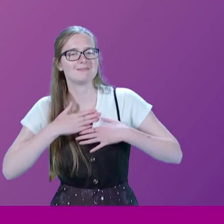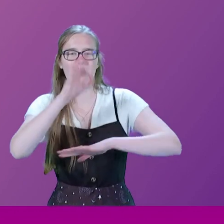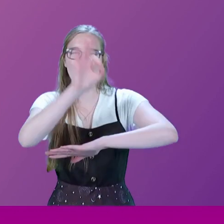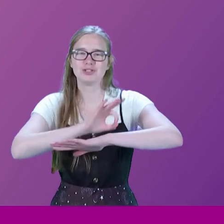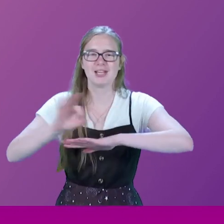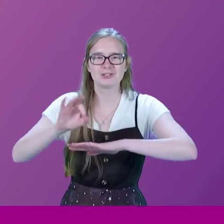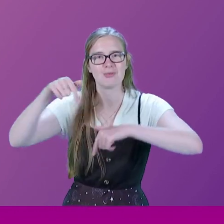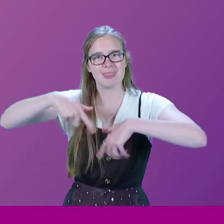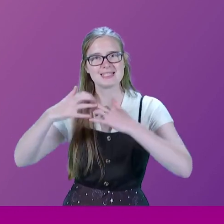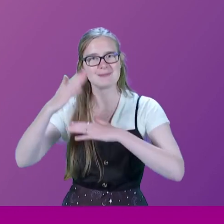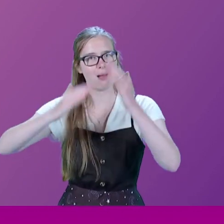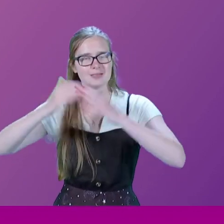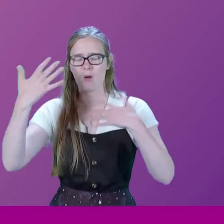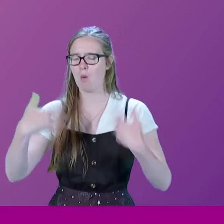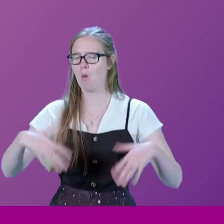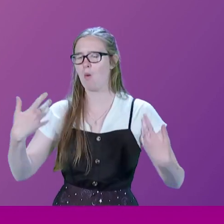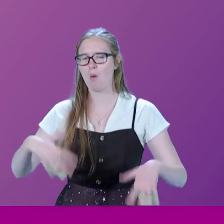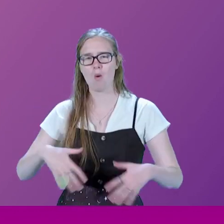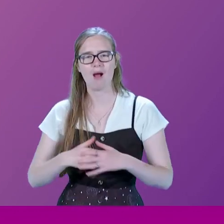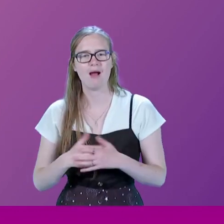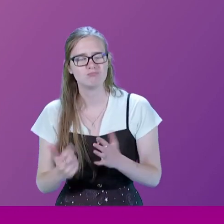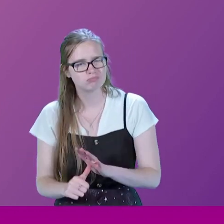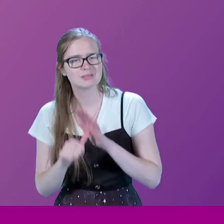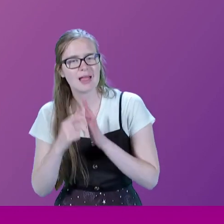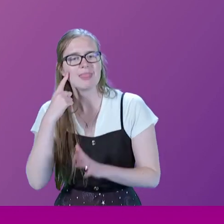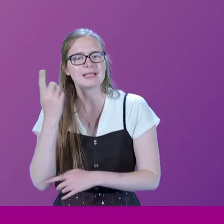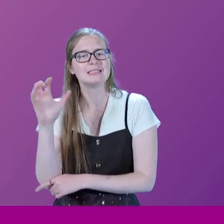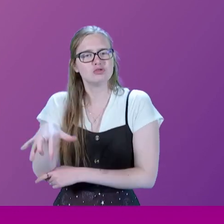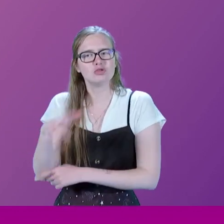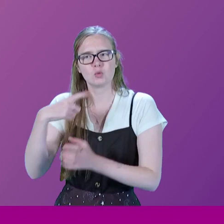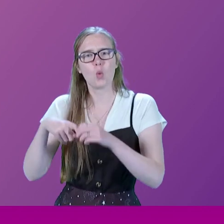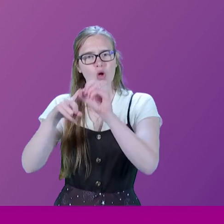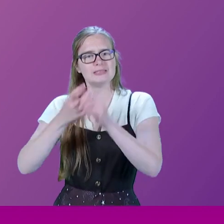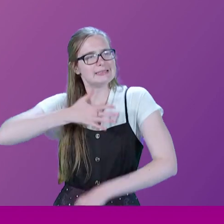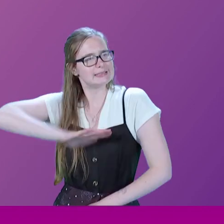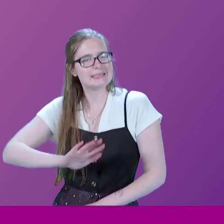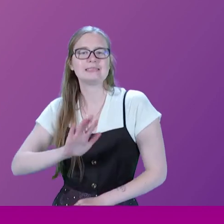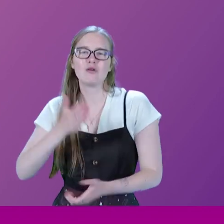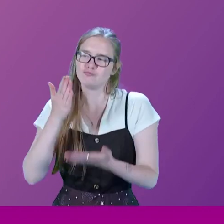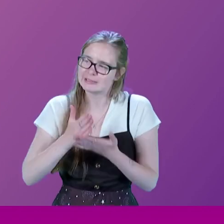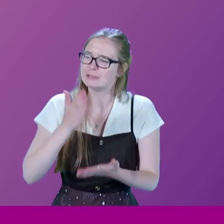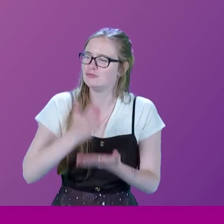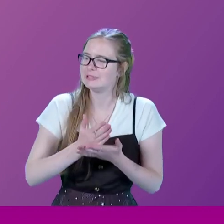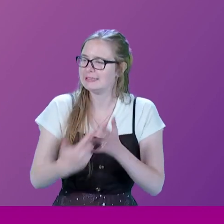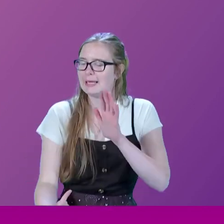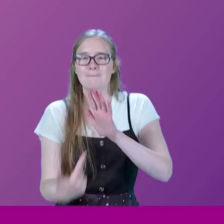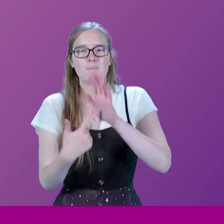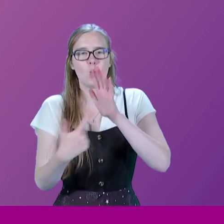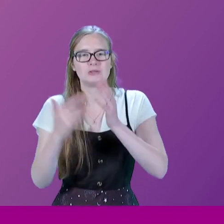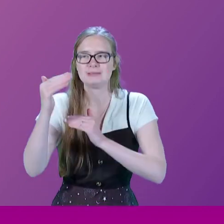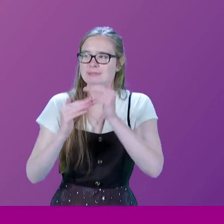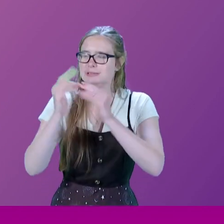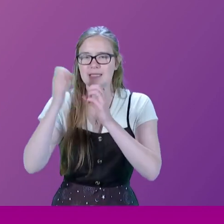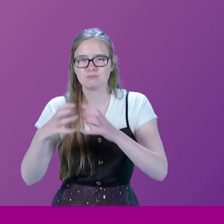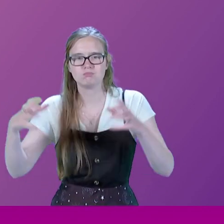of this building. I've always thought that an institution of this quality needed to have a really important building.